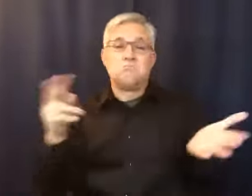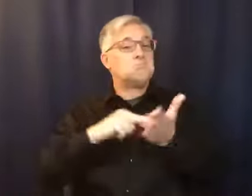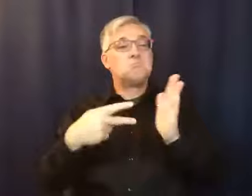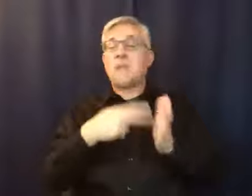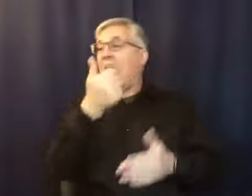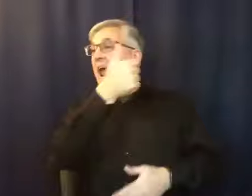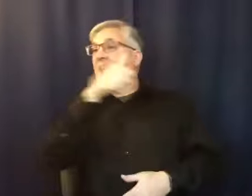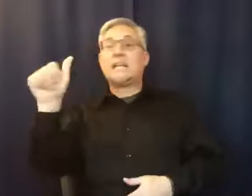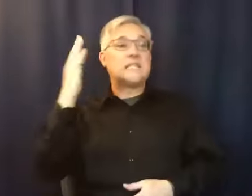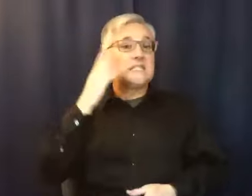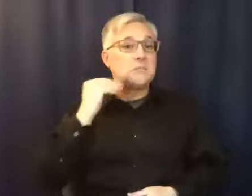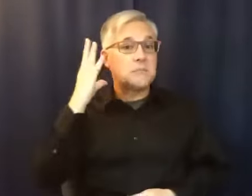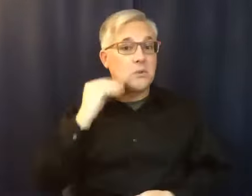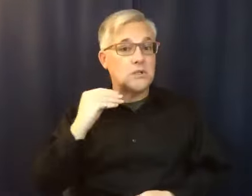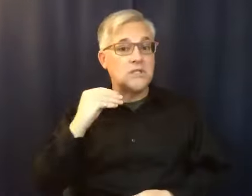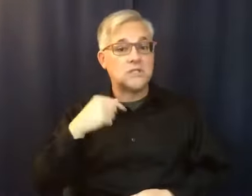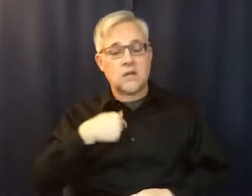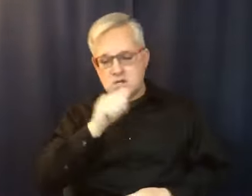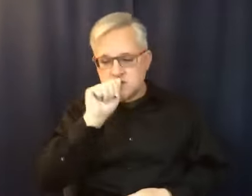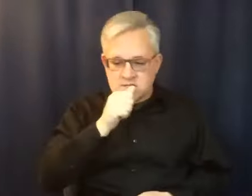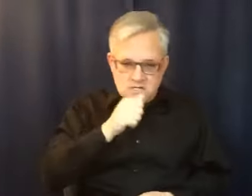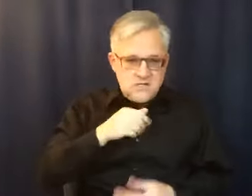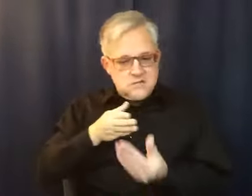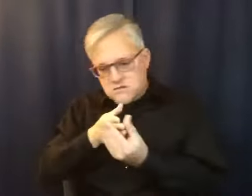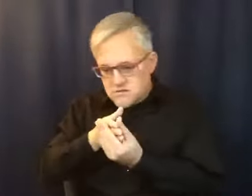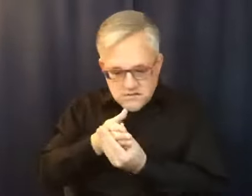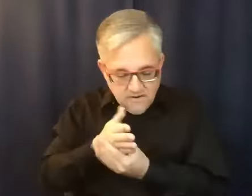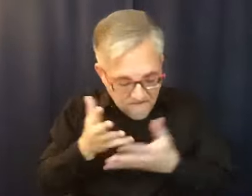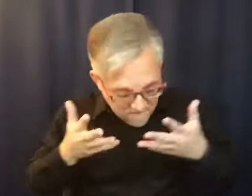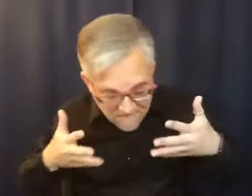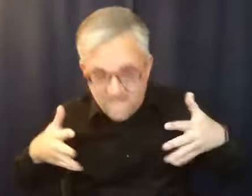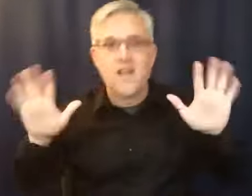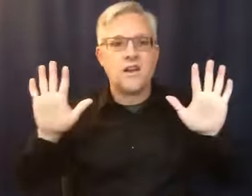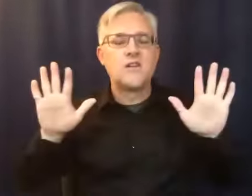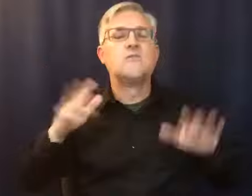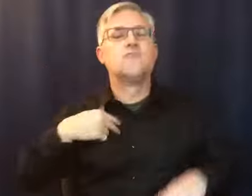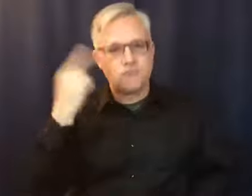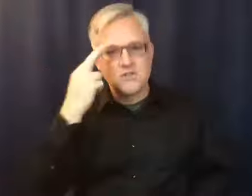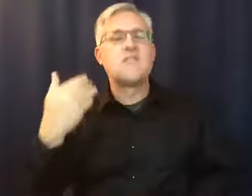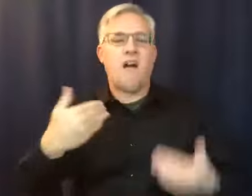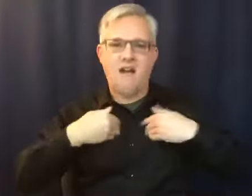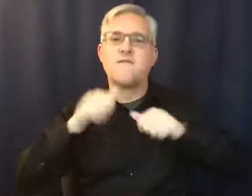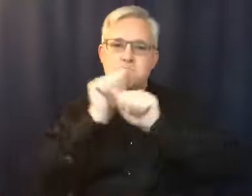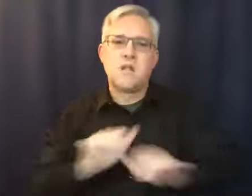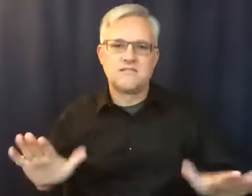there's going to be a blessing on the other side. So now I'm living here in Chicago. My middle daughter, who